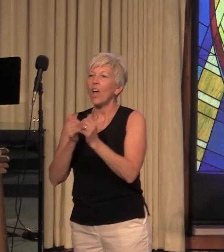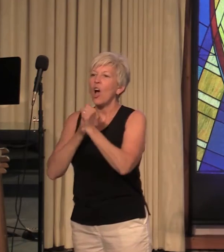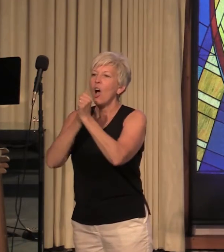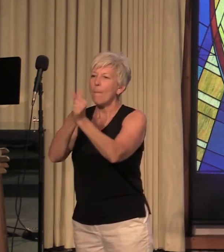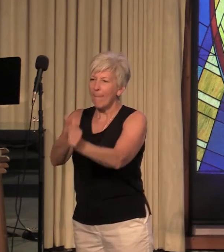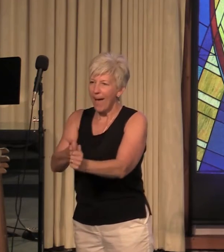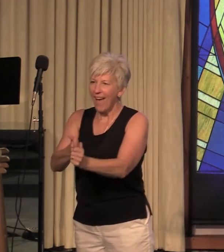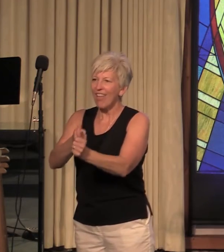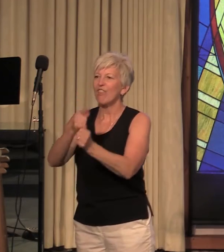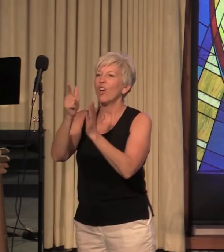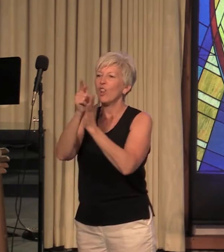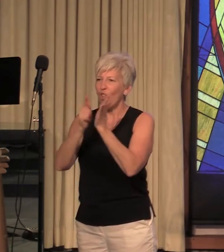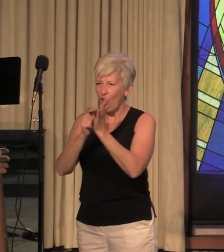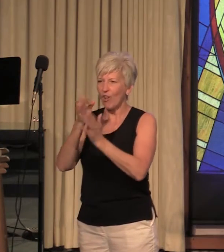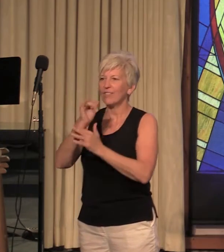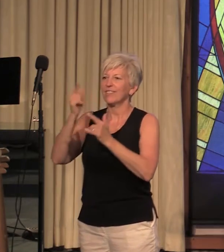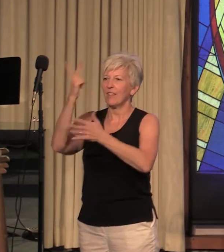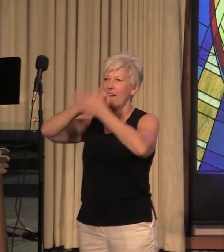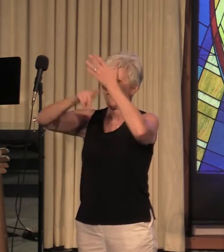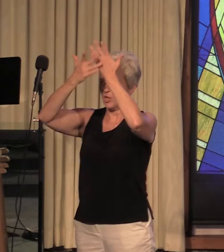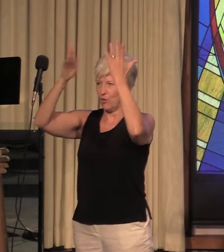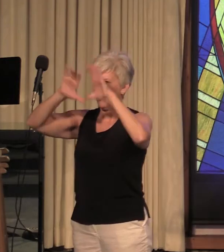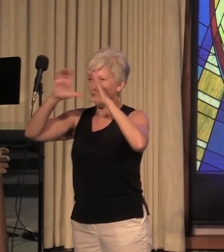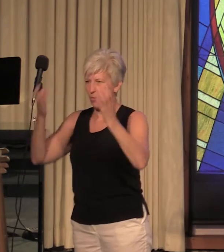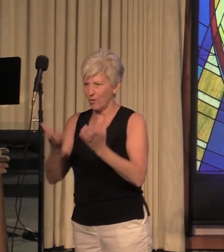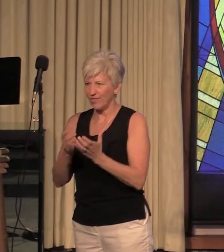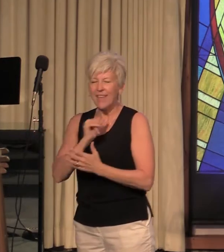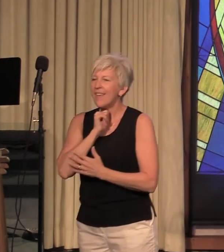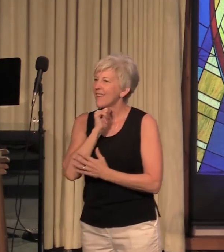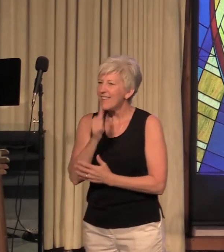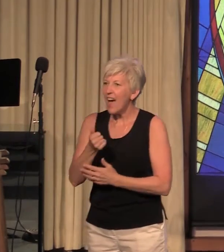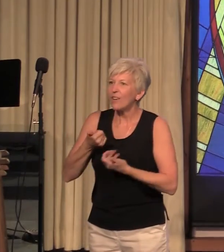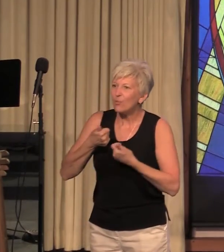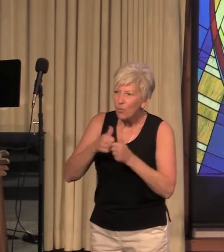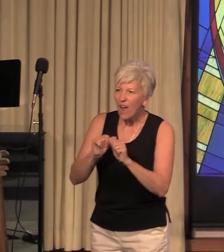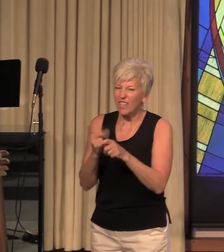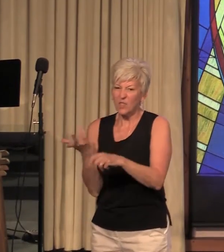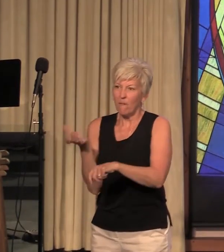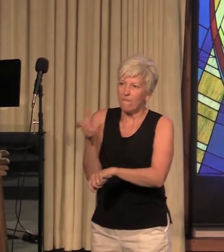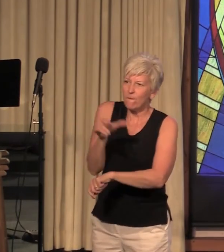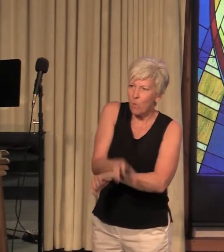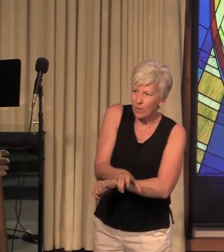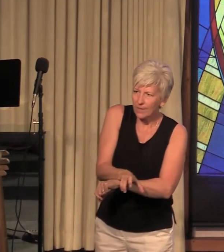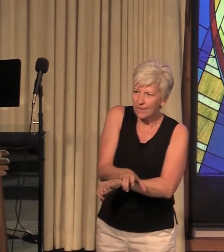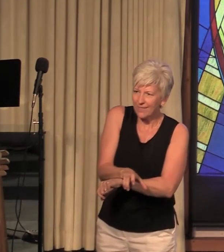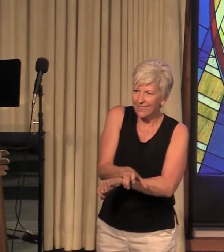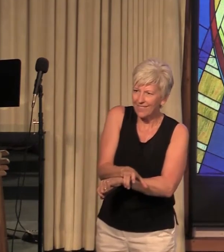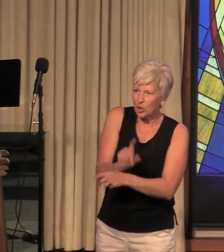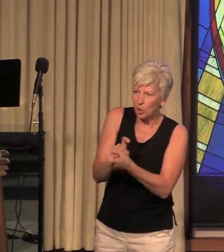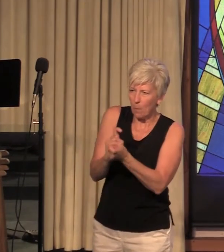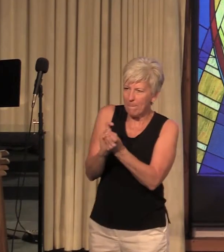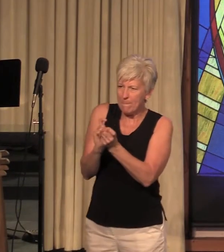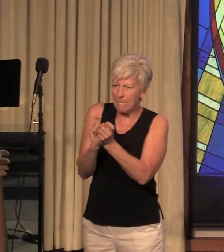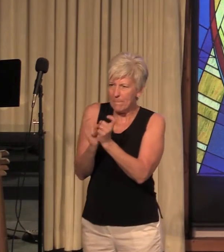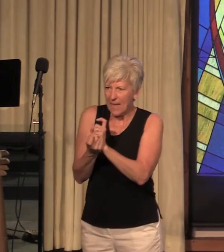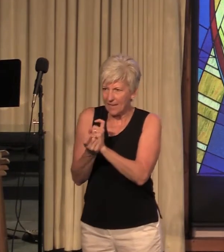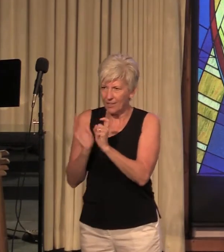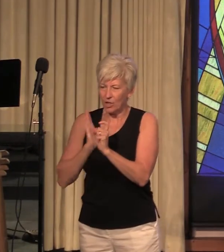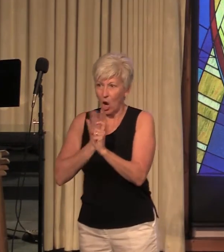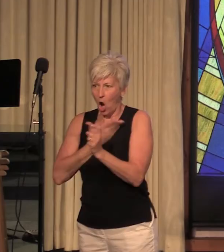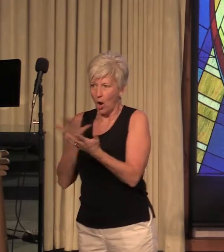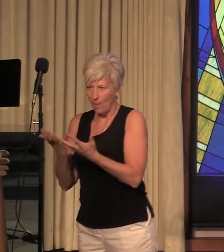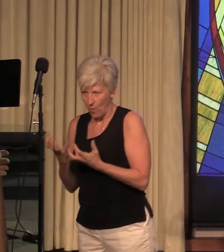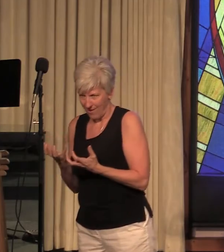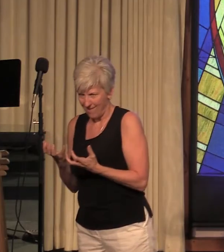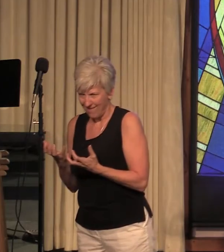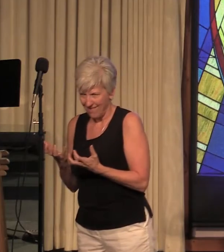not trying to force it to bend to our will things that we would